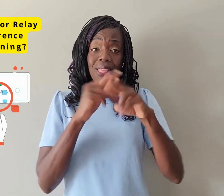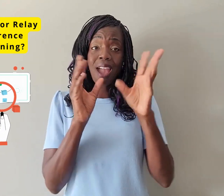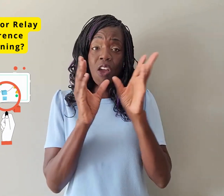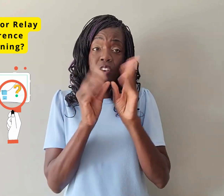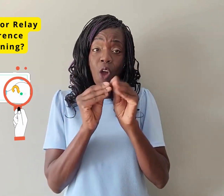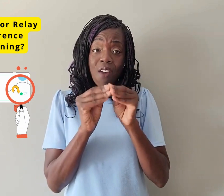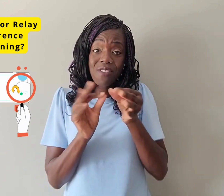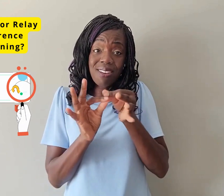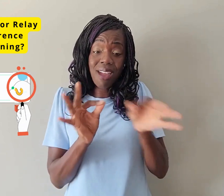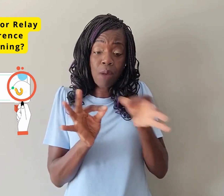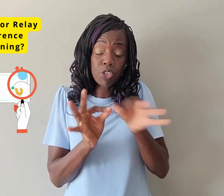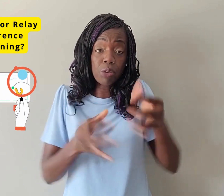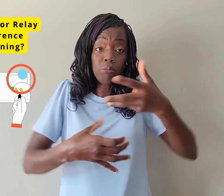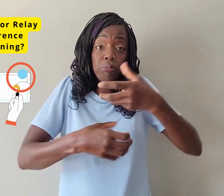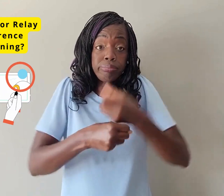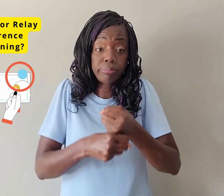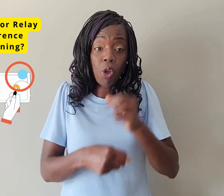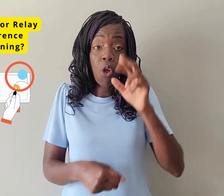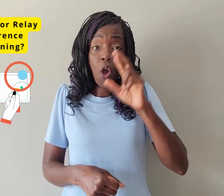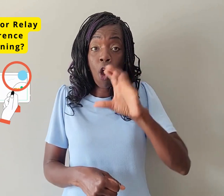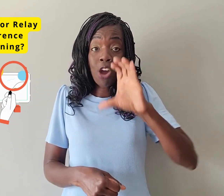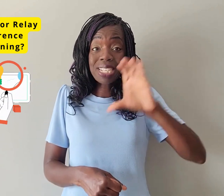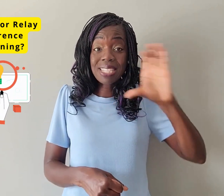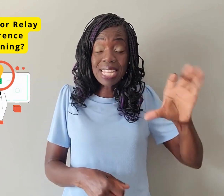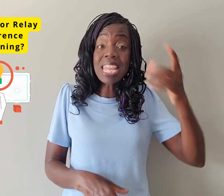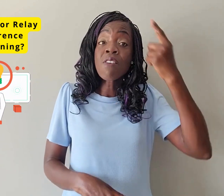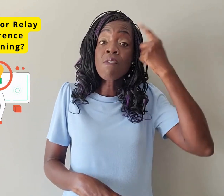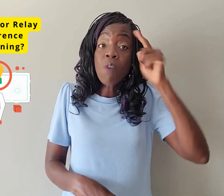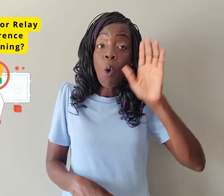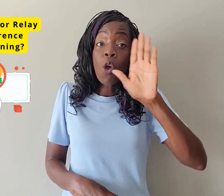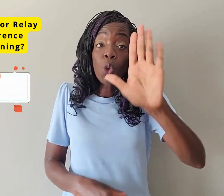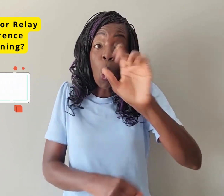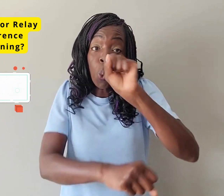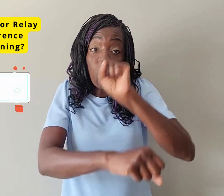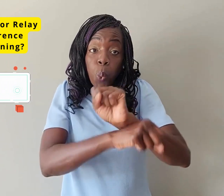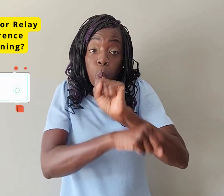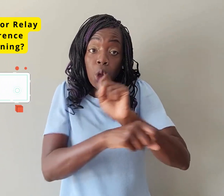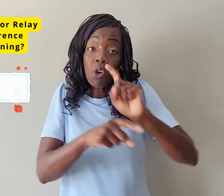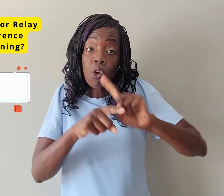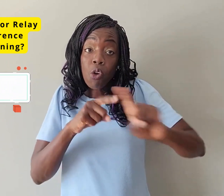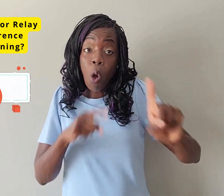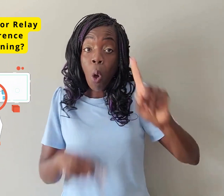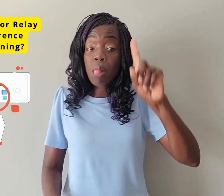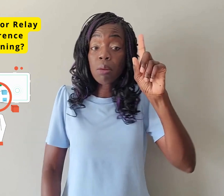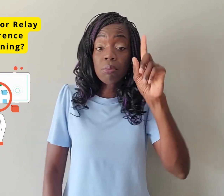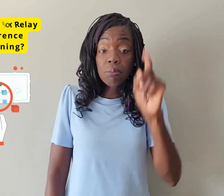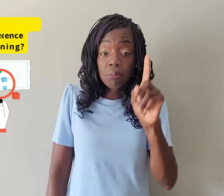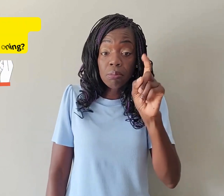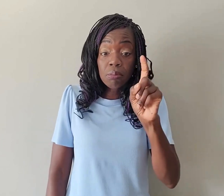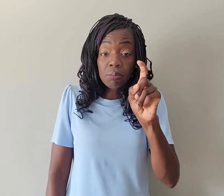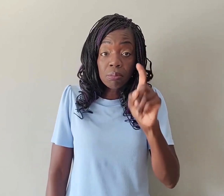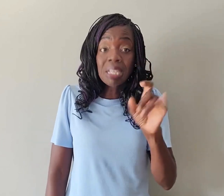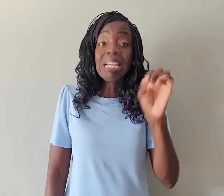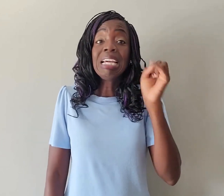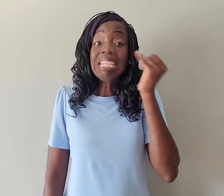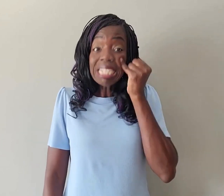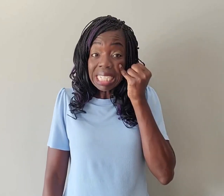whole thing that you're looking for is